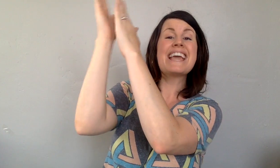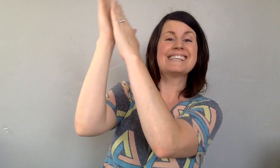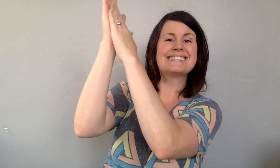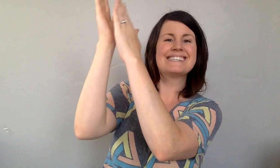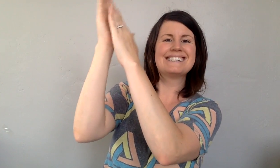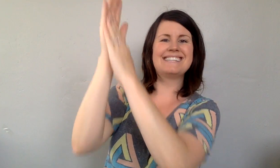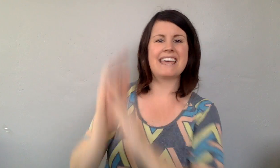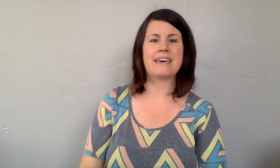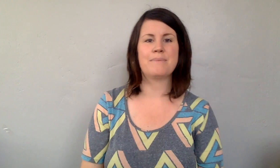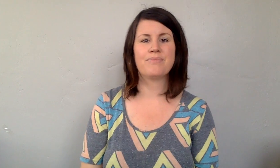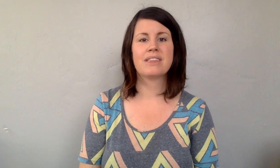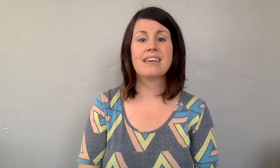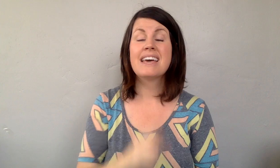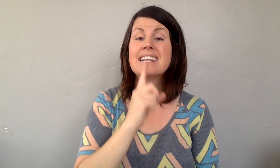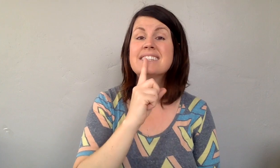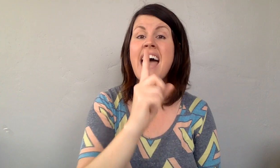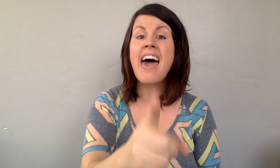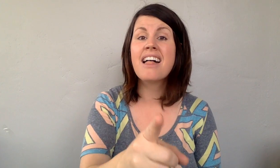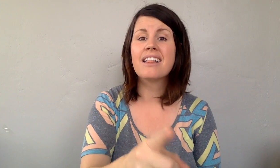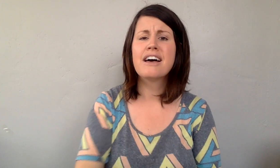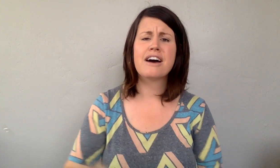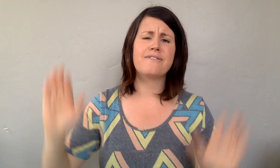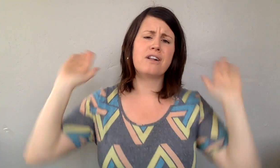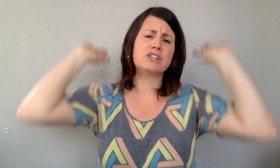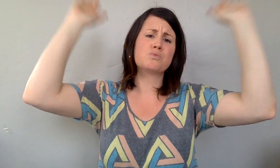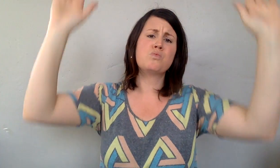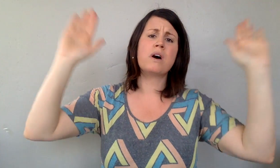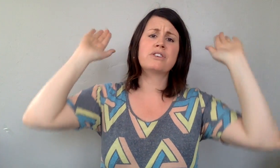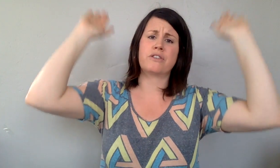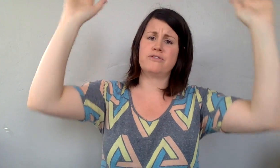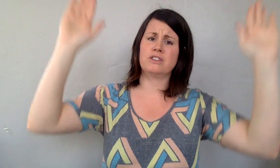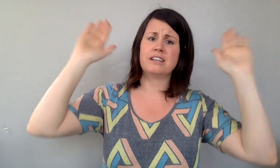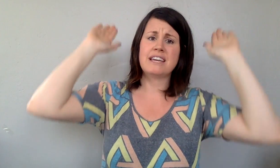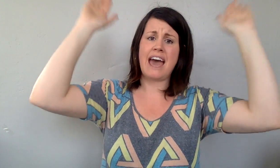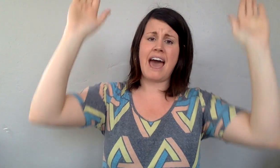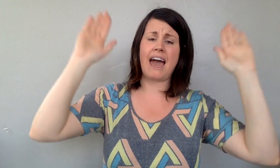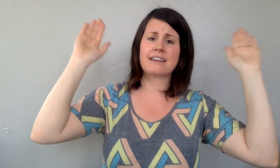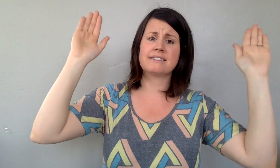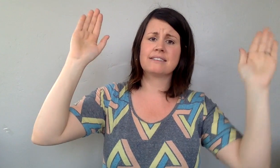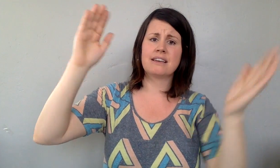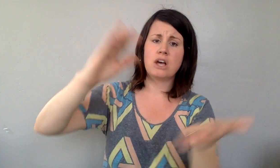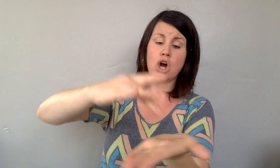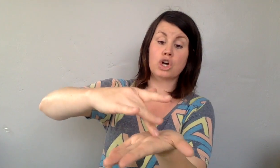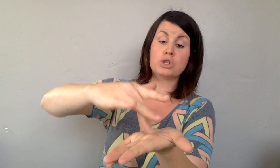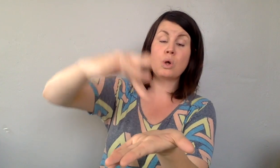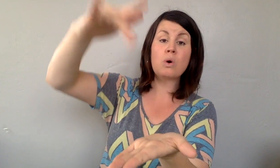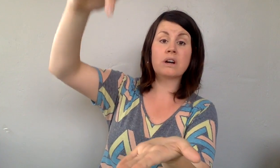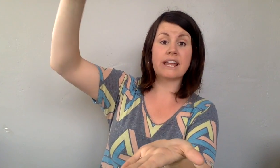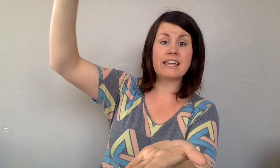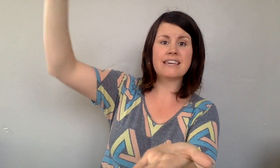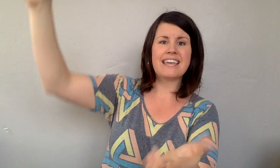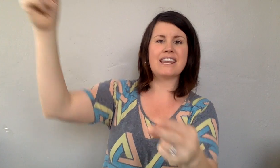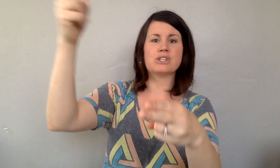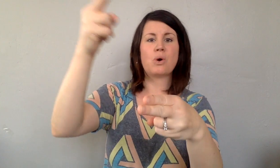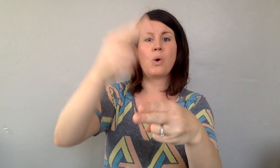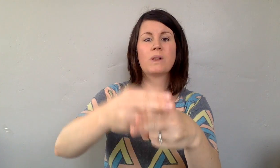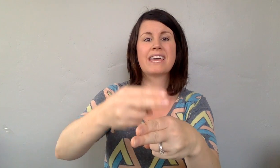to him. Tell of all his wonderful acts. Glory in his holy